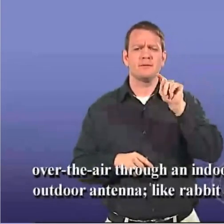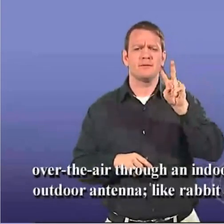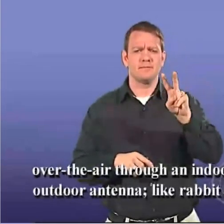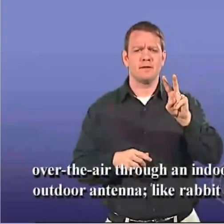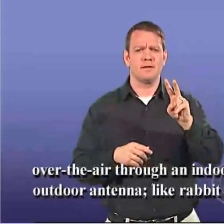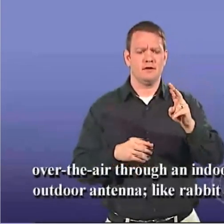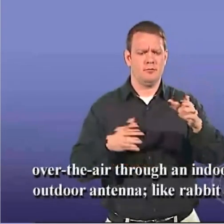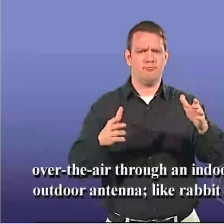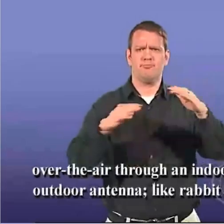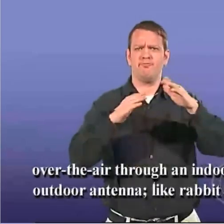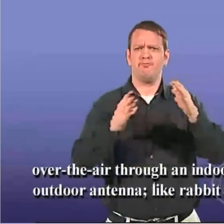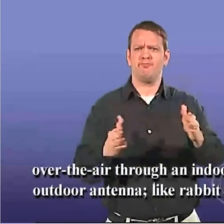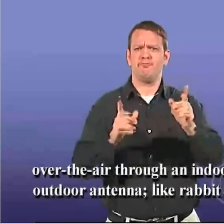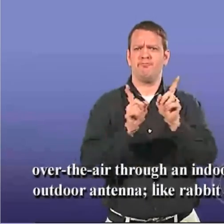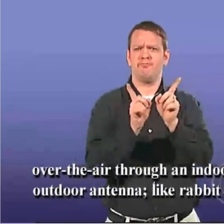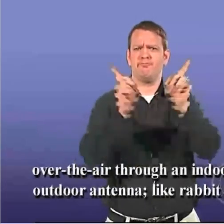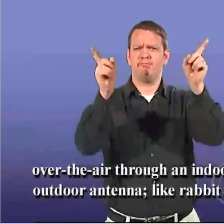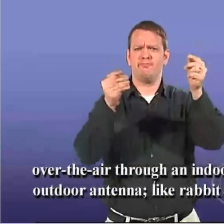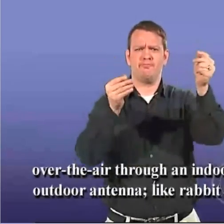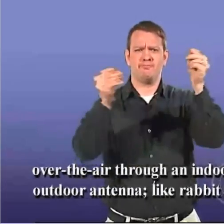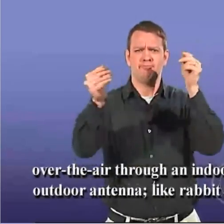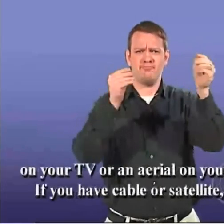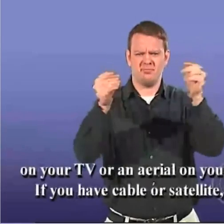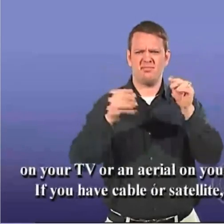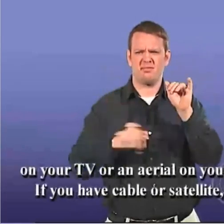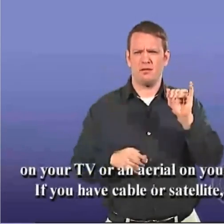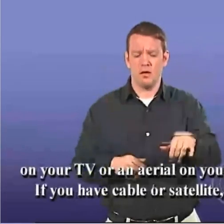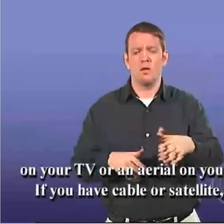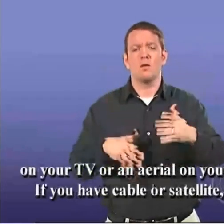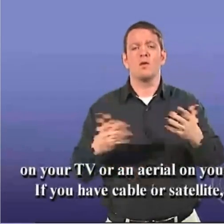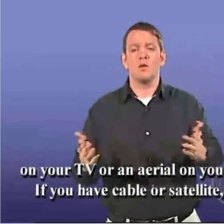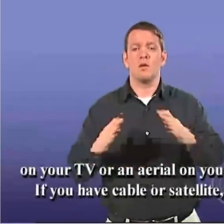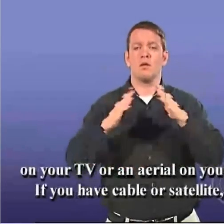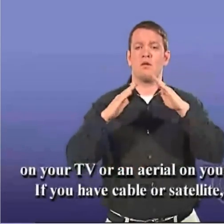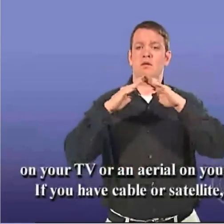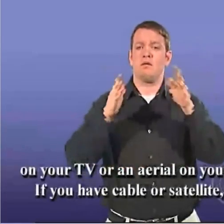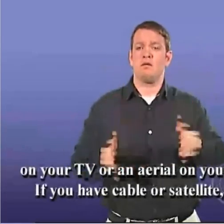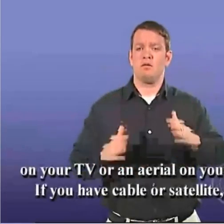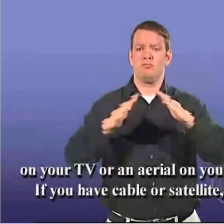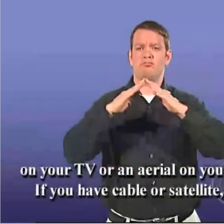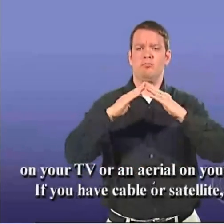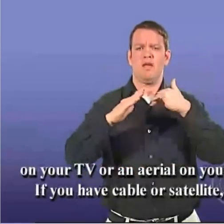outdoor antenna like rabbit ears on your TV or an aerial on your roof.